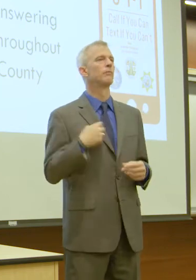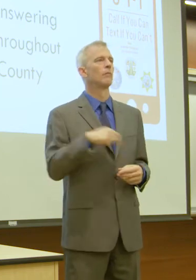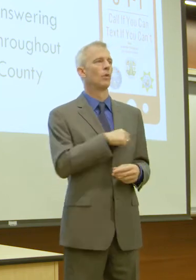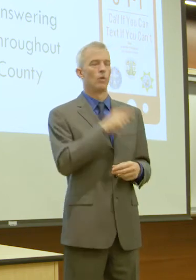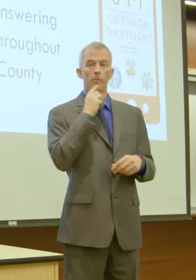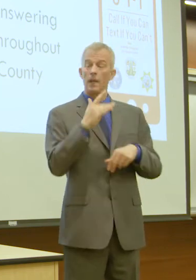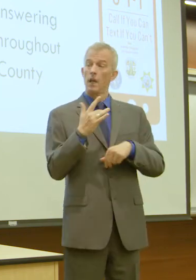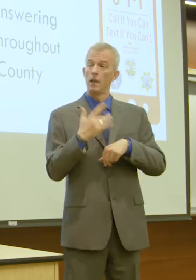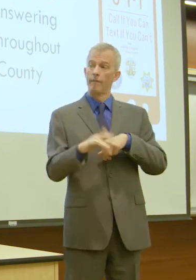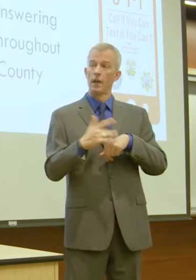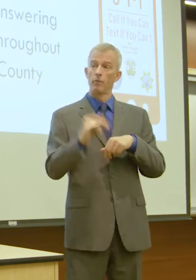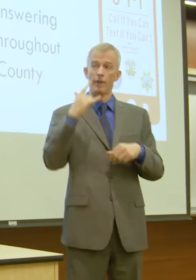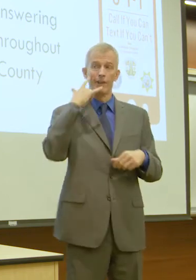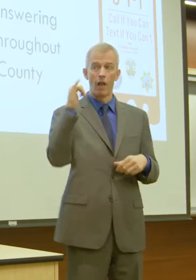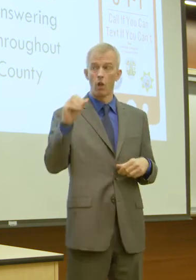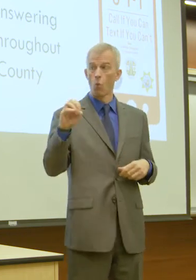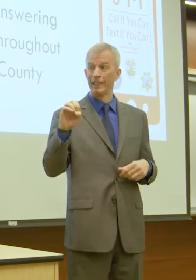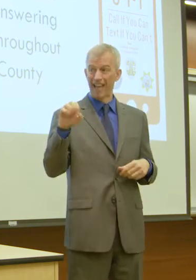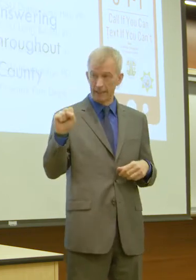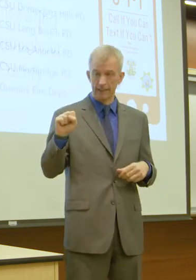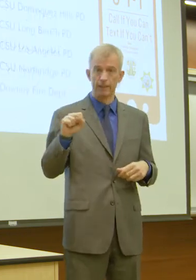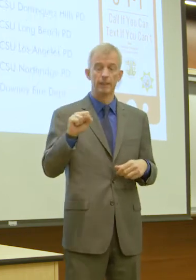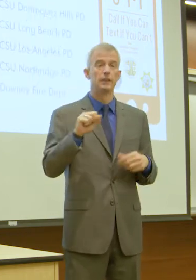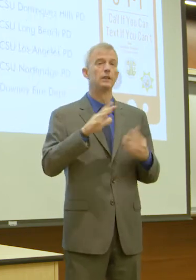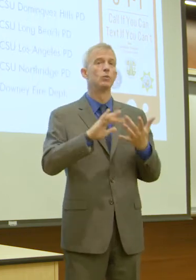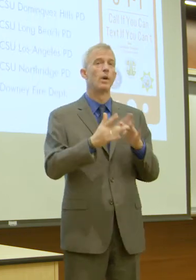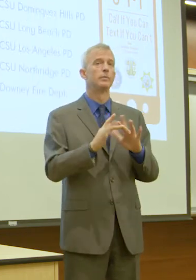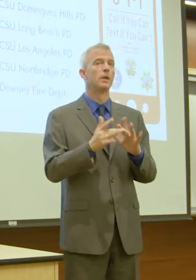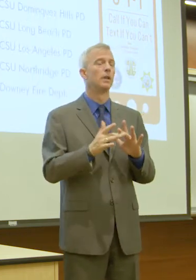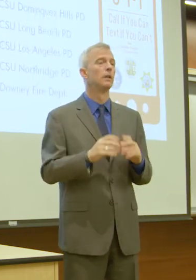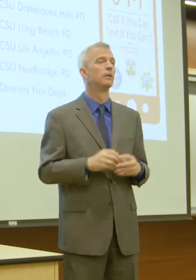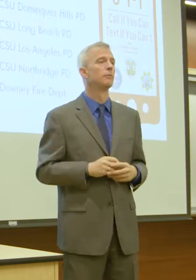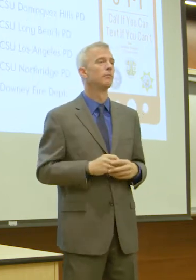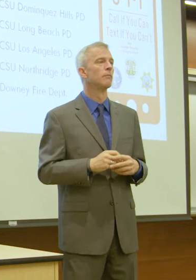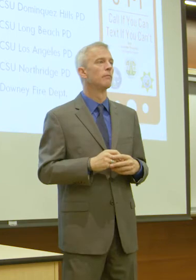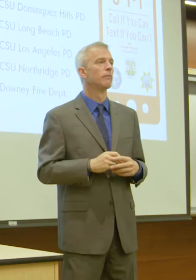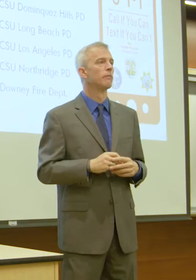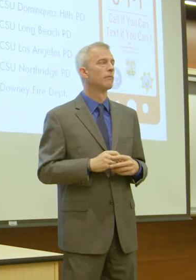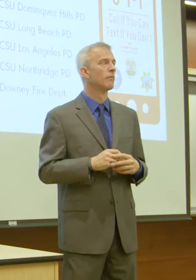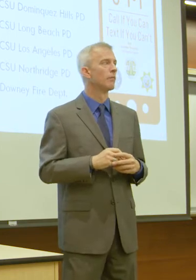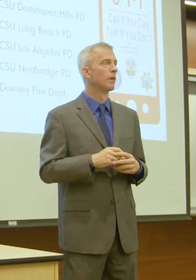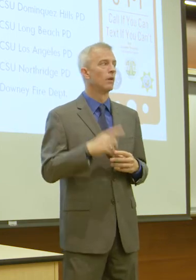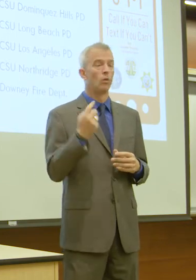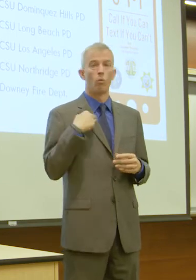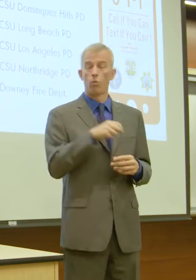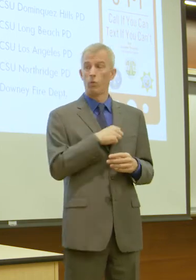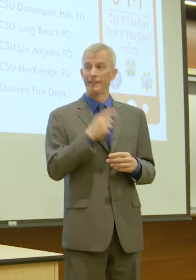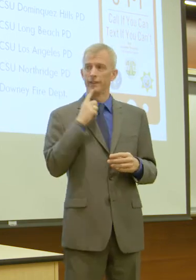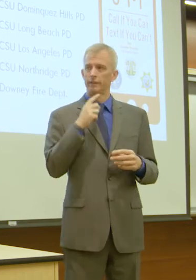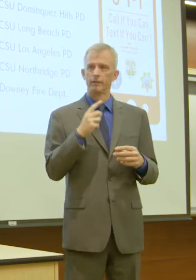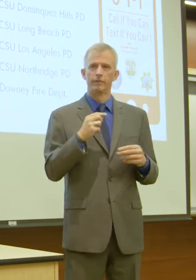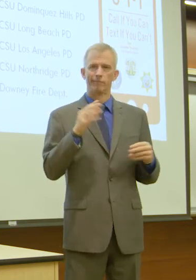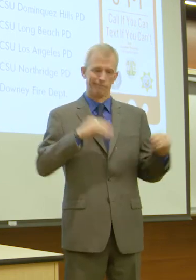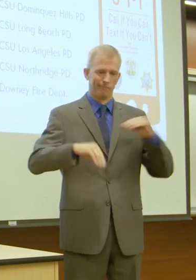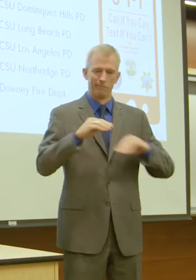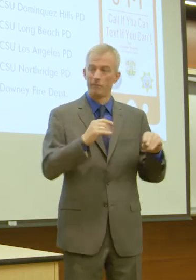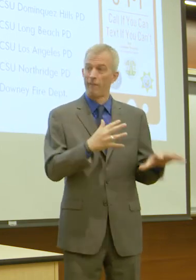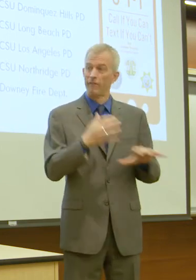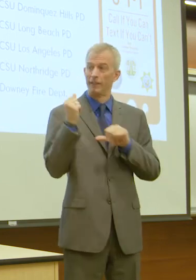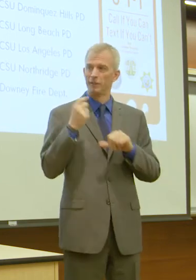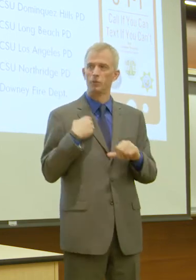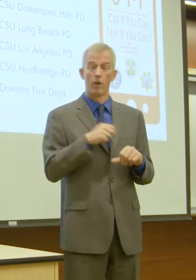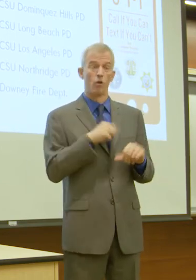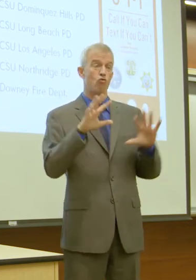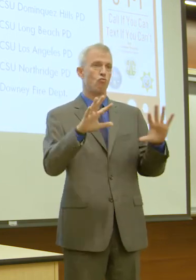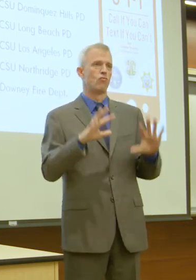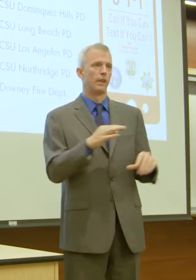on the Cal OES website for the public to view on a regular basis. It's something we just put together very quickly. We had a great staff that